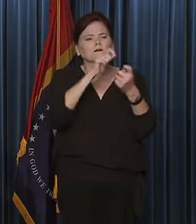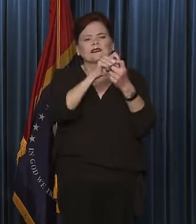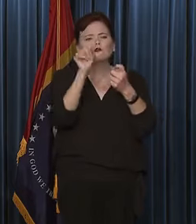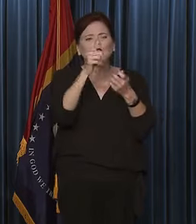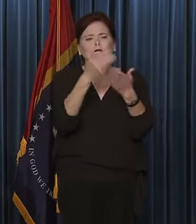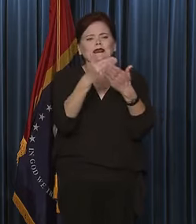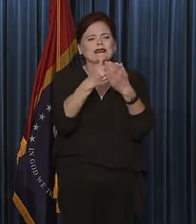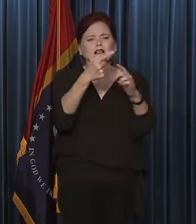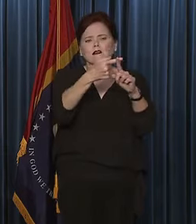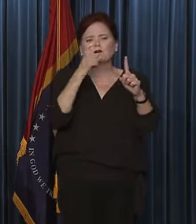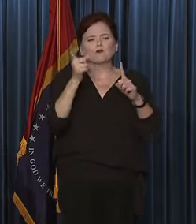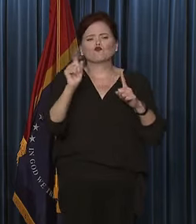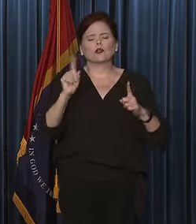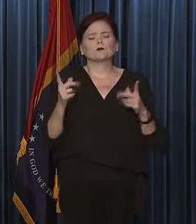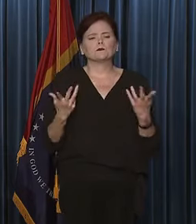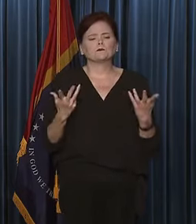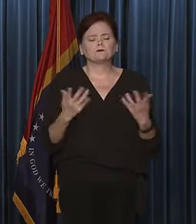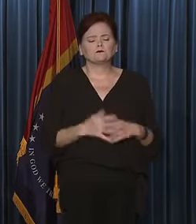money coming from?